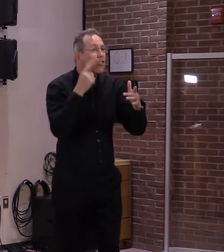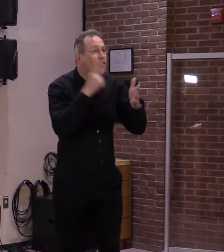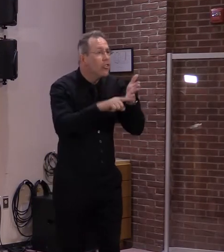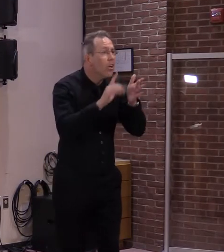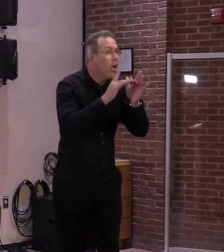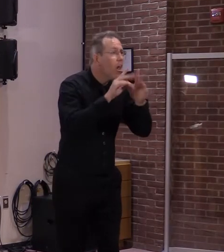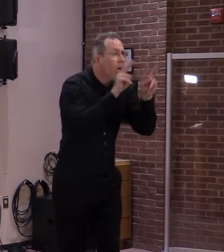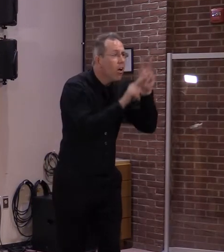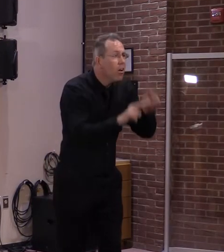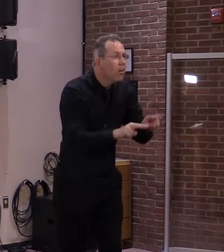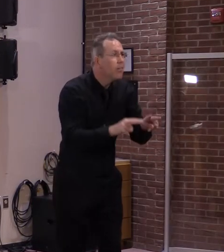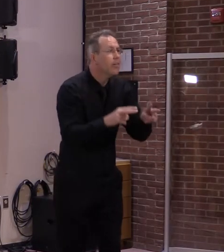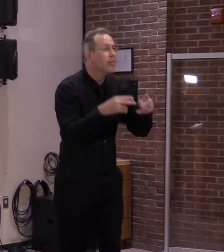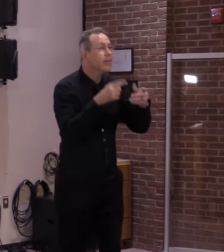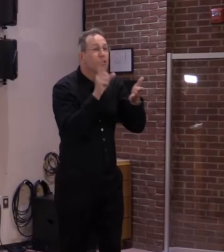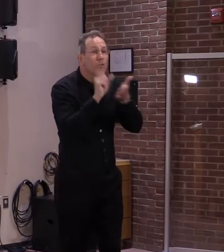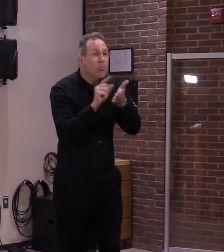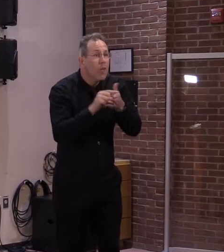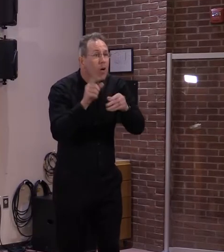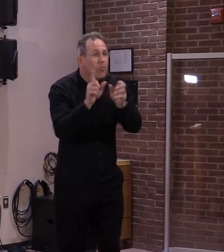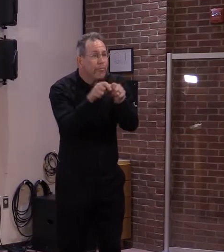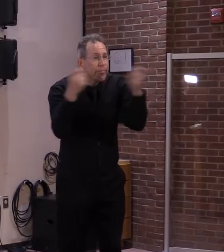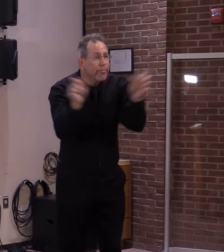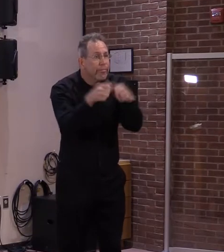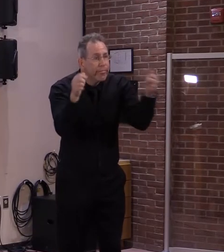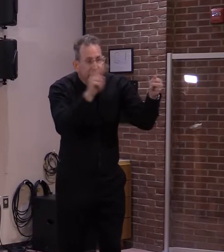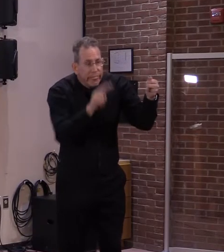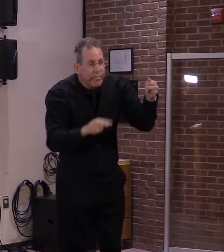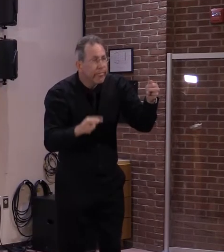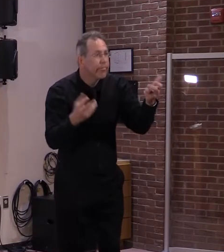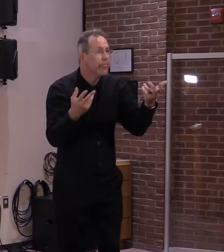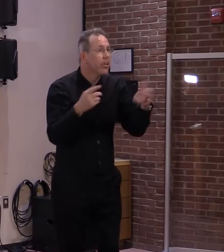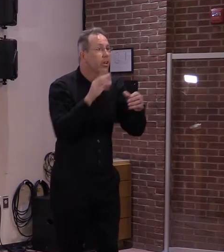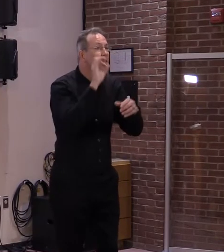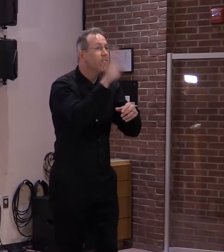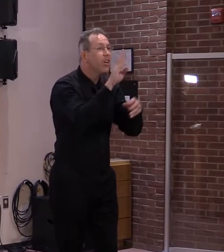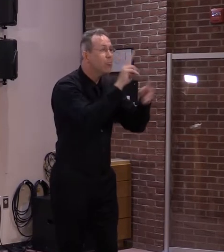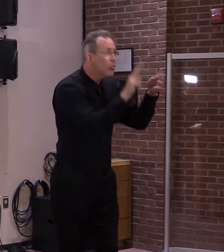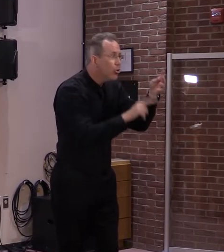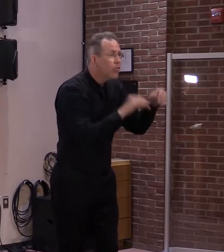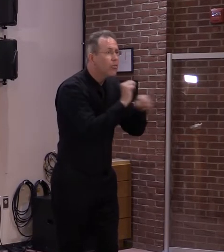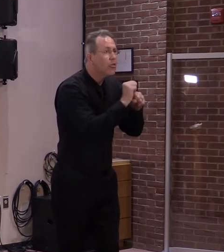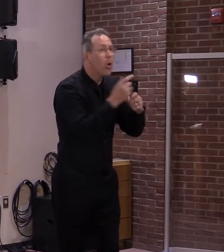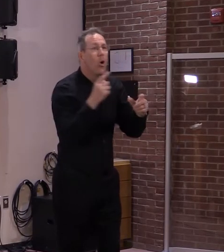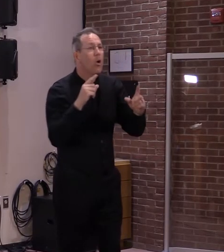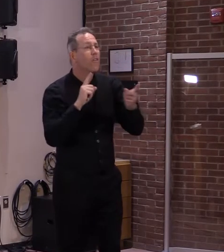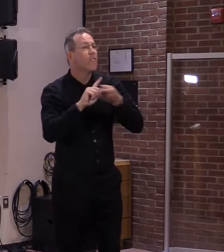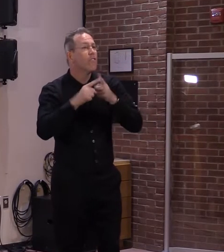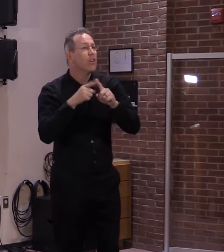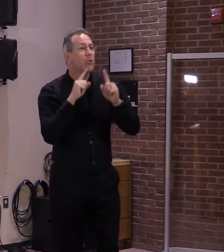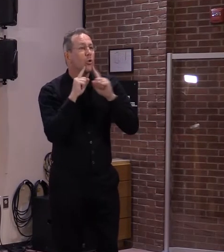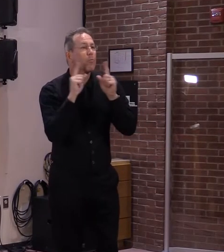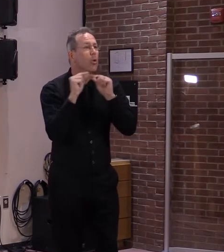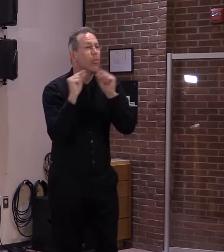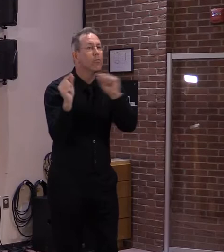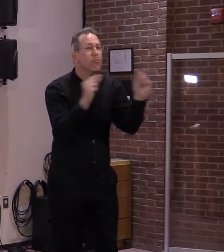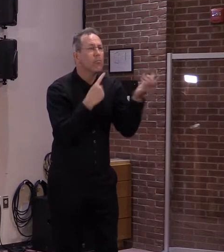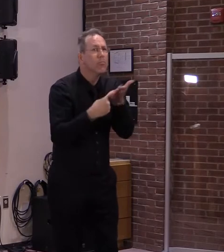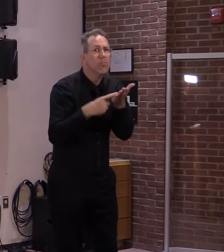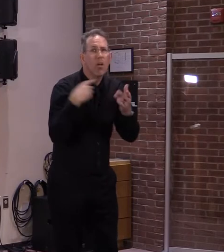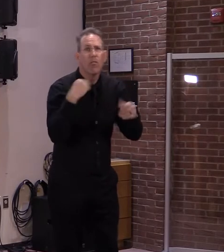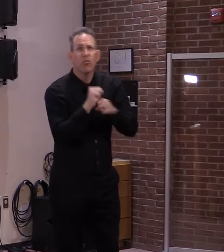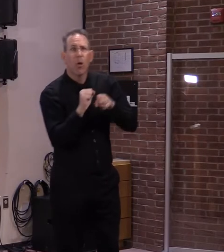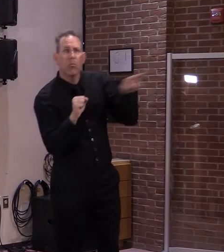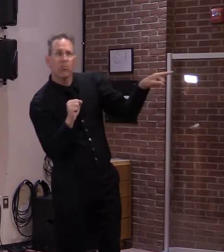newspapers or or simply word of mouth. So we recognize that's only a fraction. I think, you know,